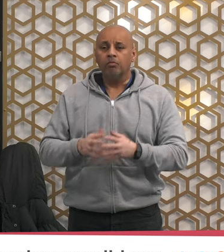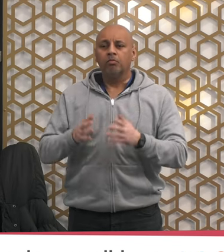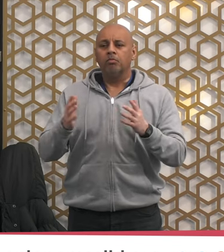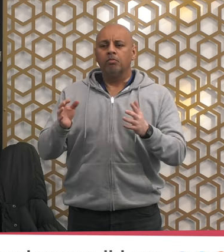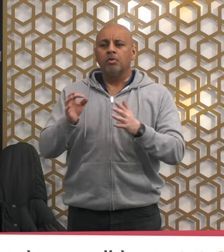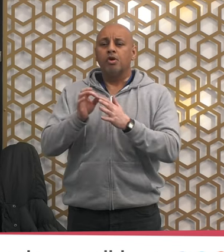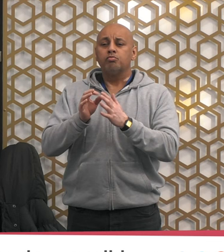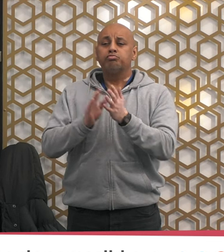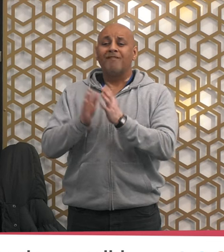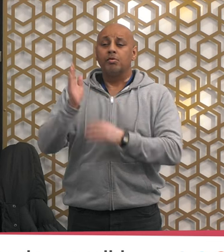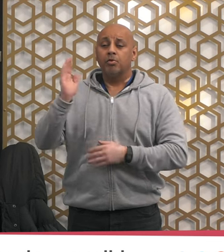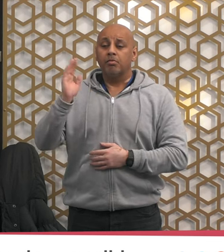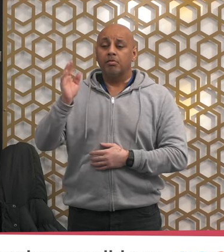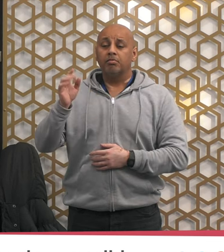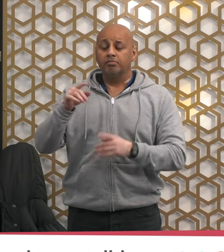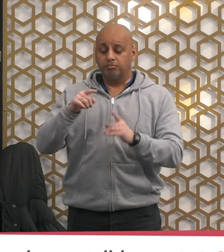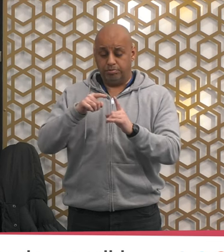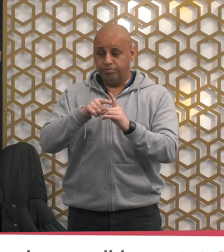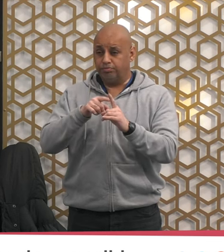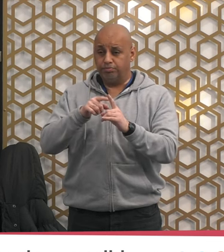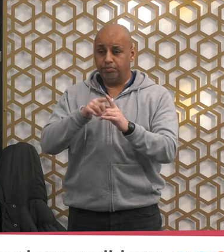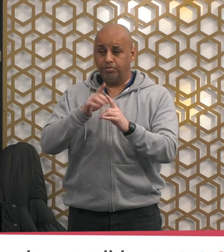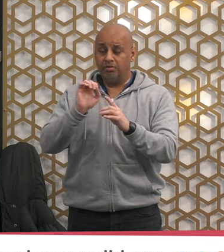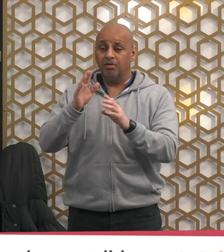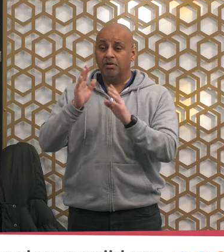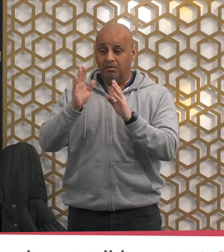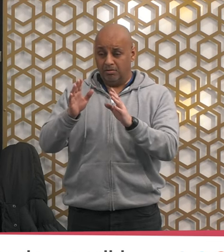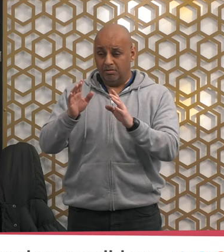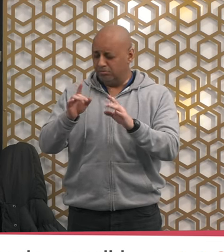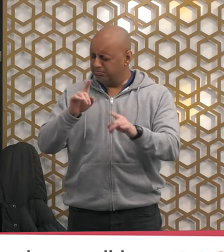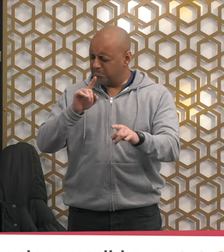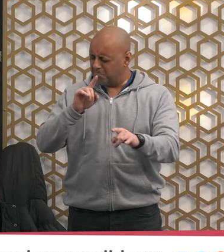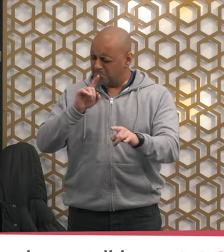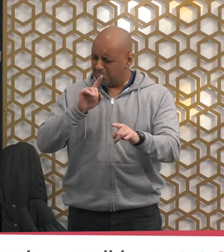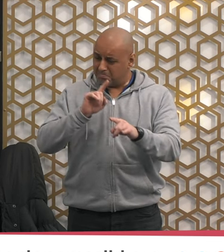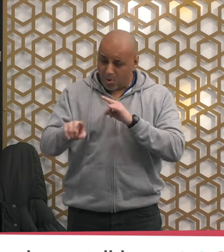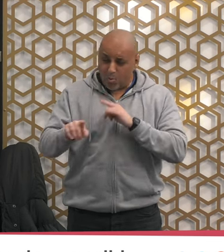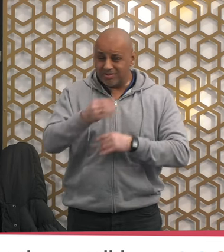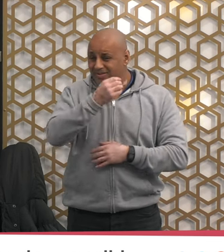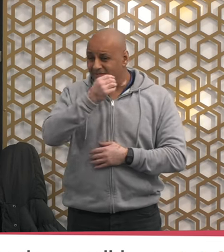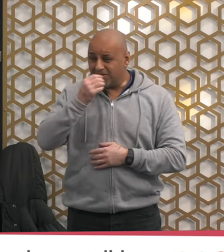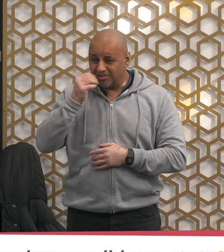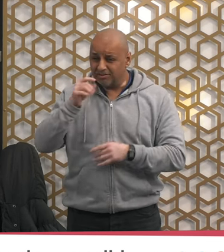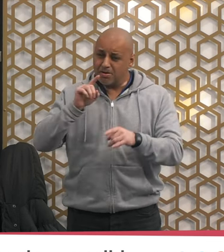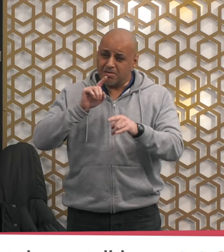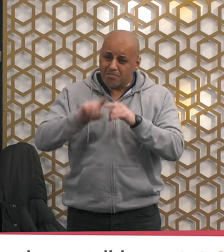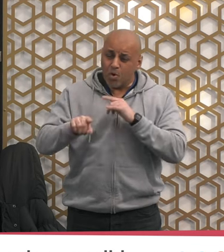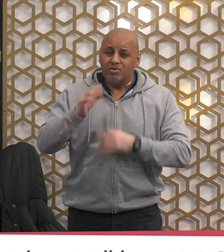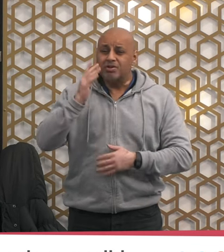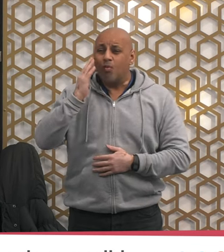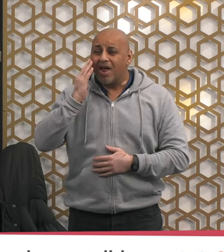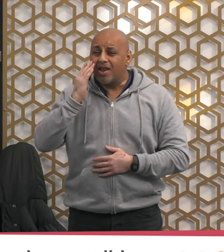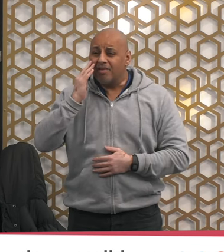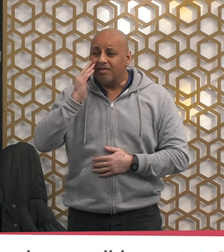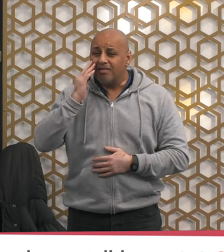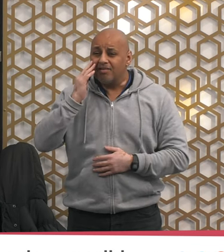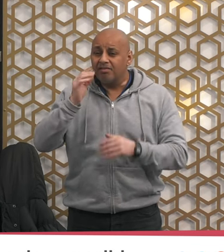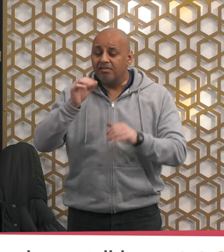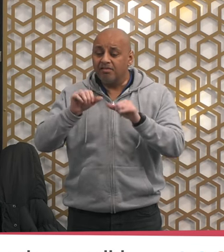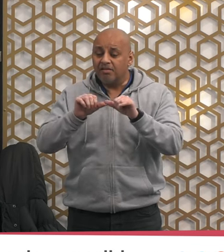fasting more frequently than he did in the month of Shaban and then she says